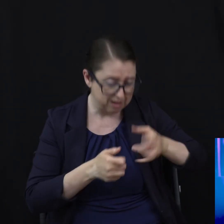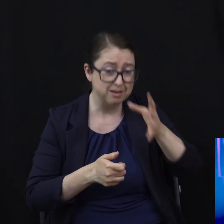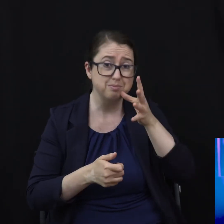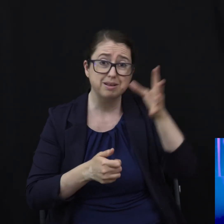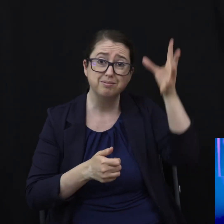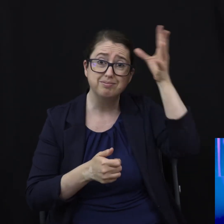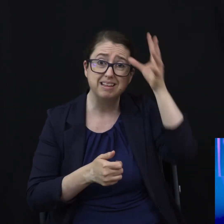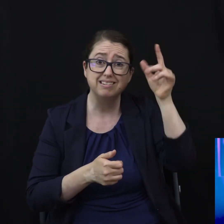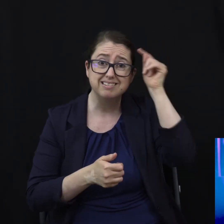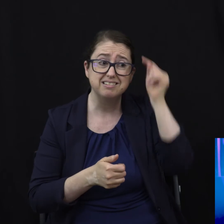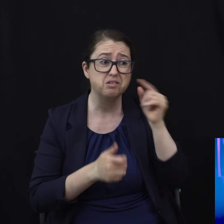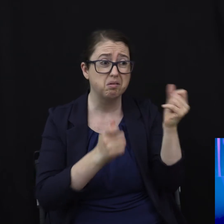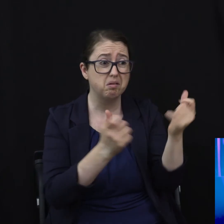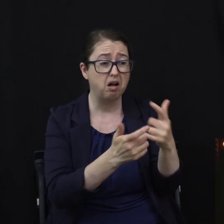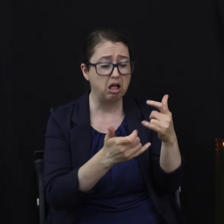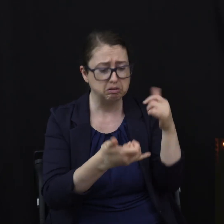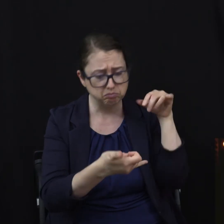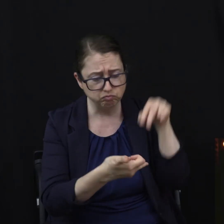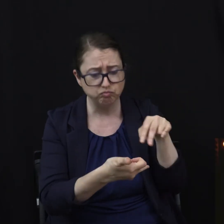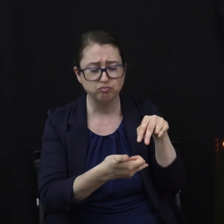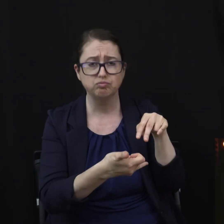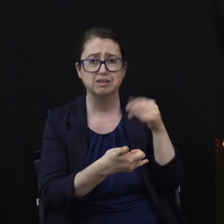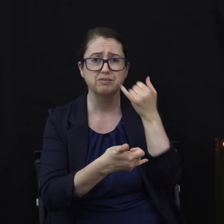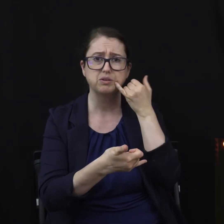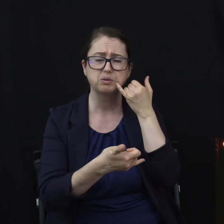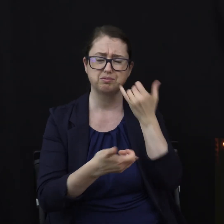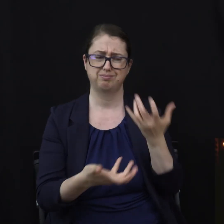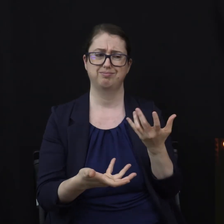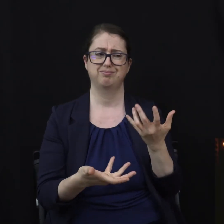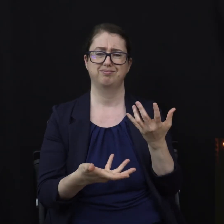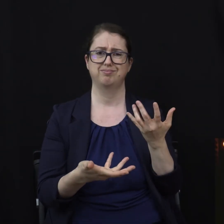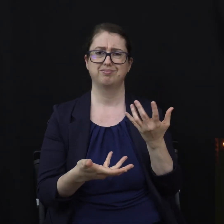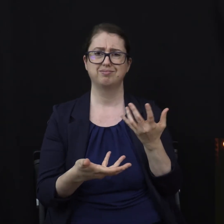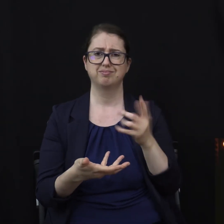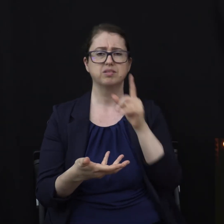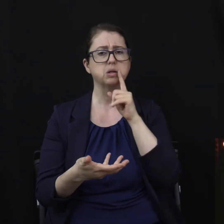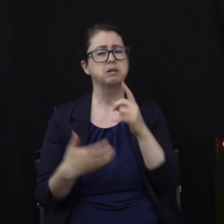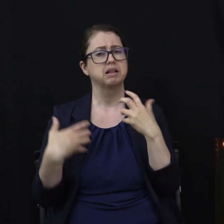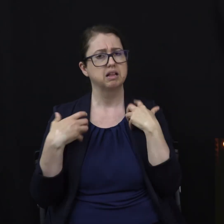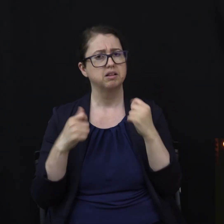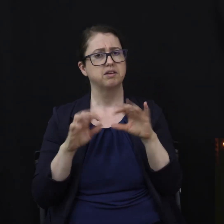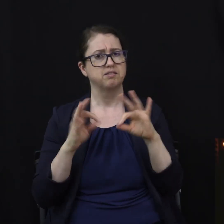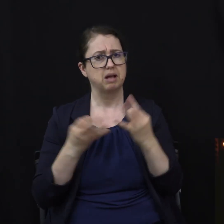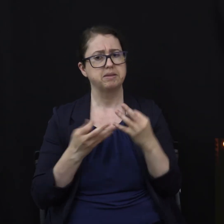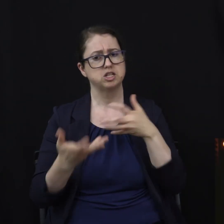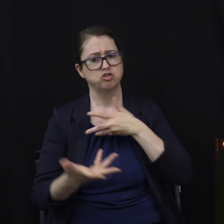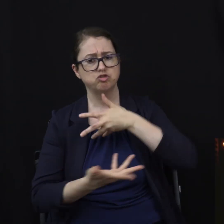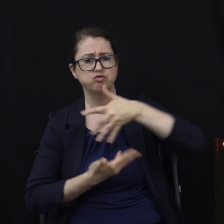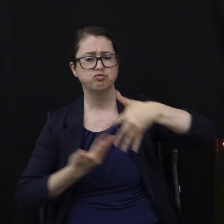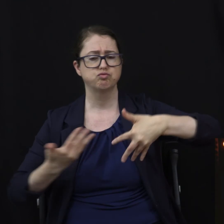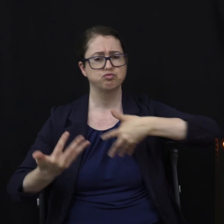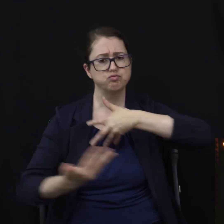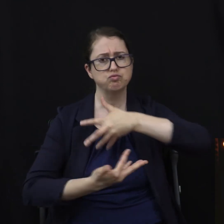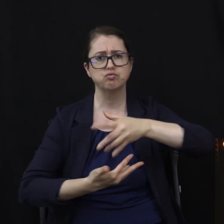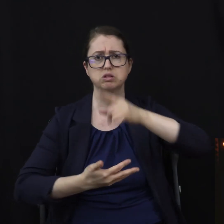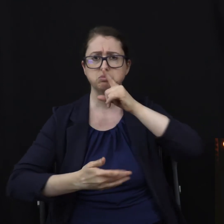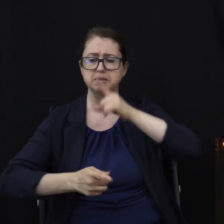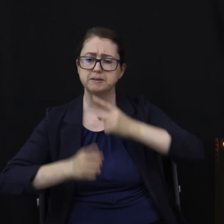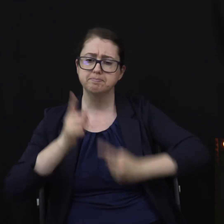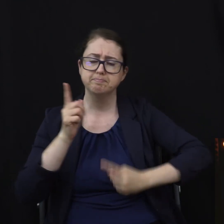all glued to their cell phones. Now, it's healthy for families to engage in real conversation and not stare at a